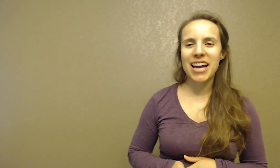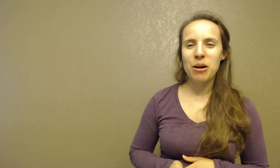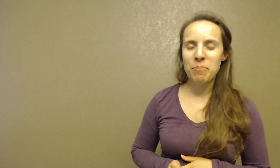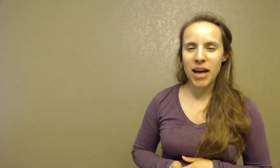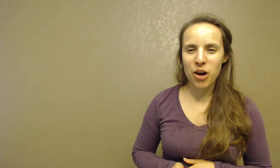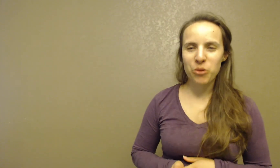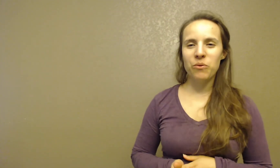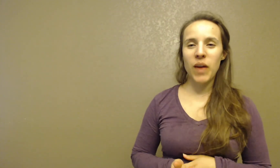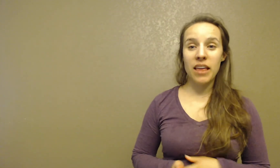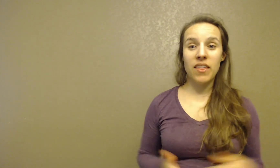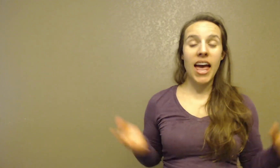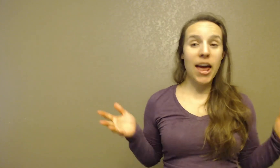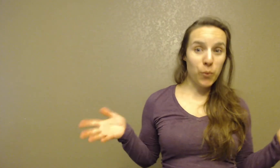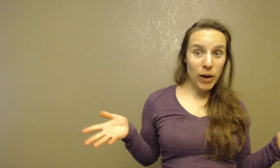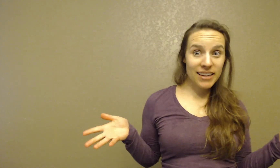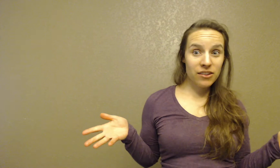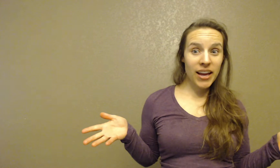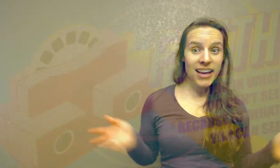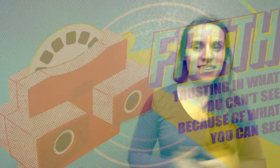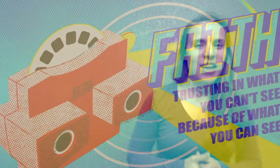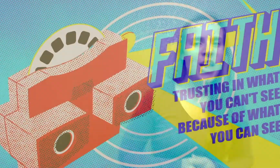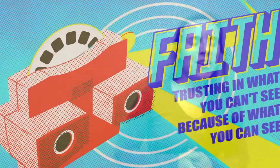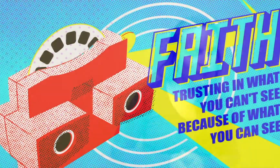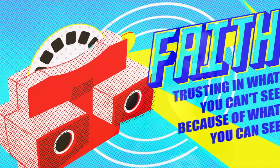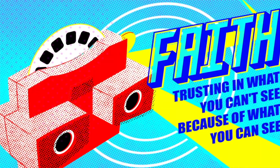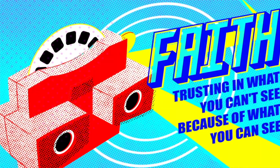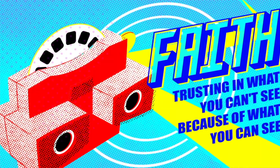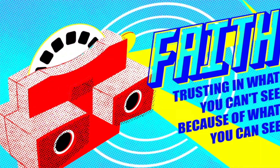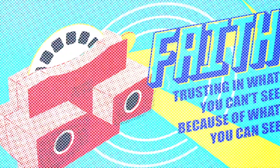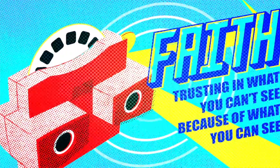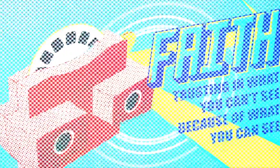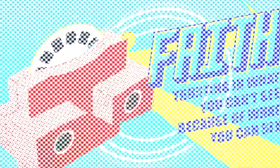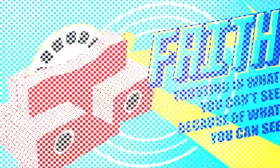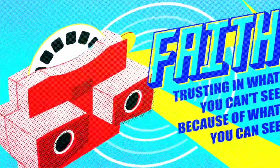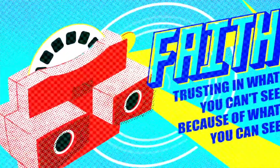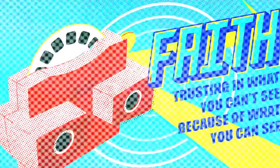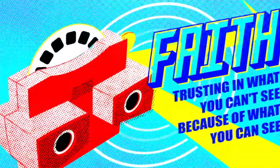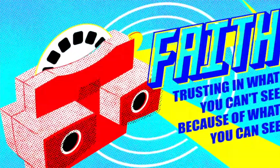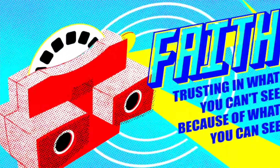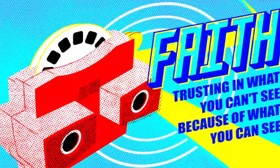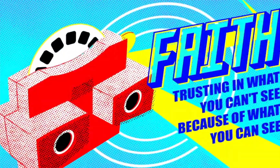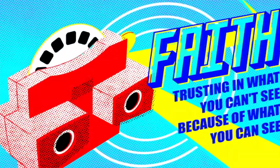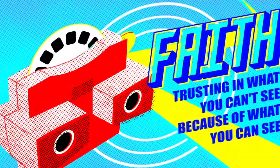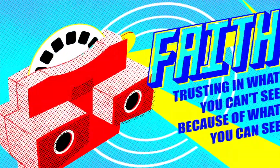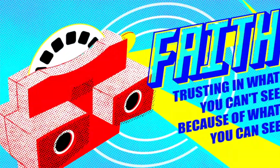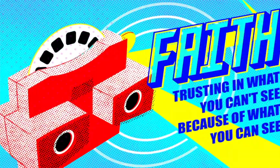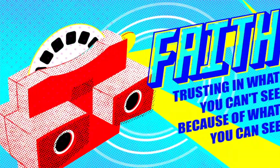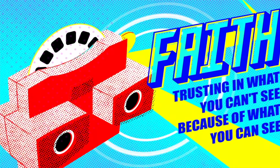about faith. And what is faith? Faith is trusting in what you can't see because of what you